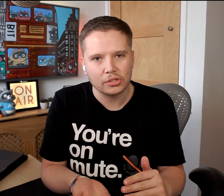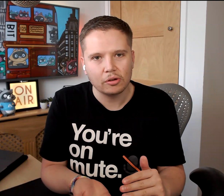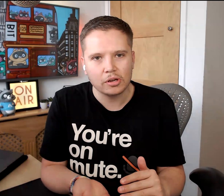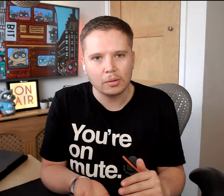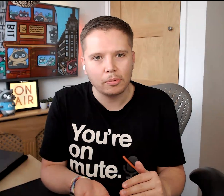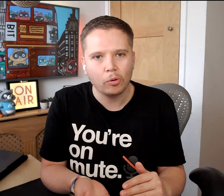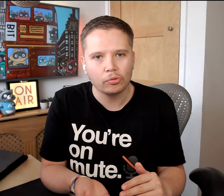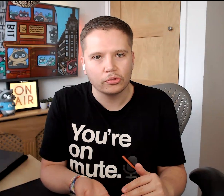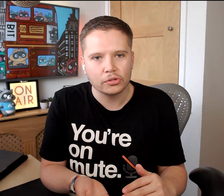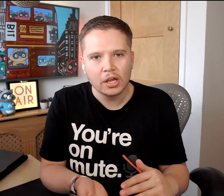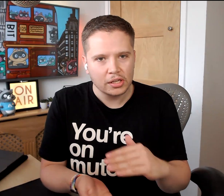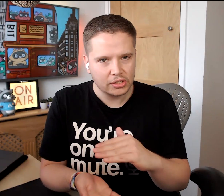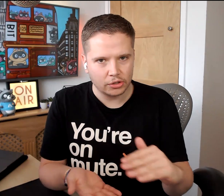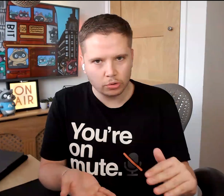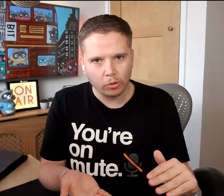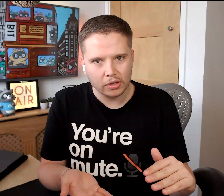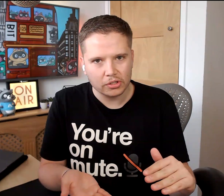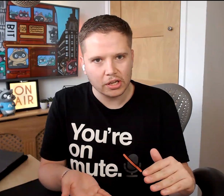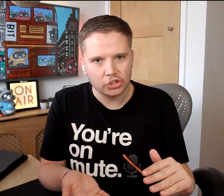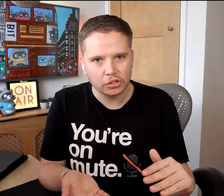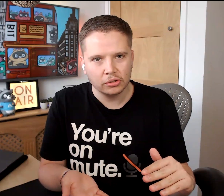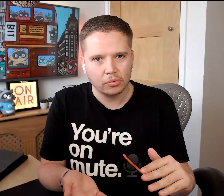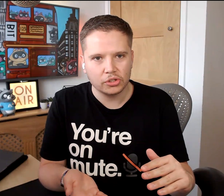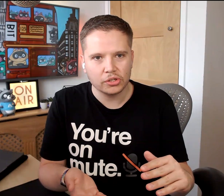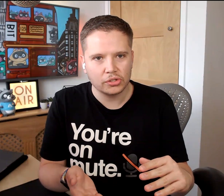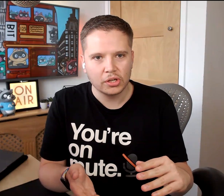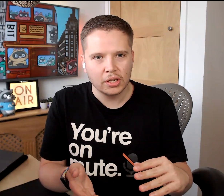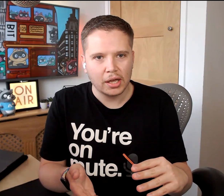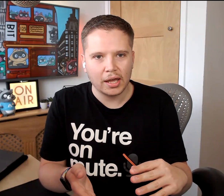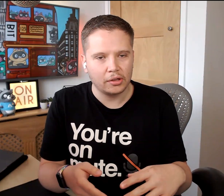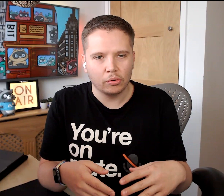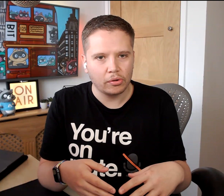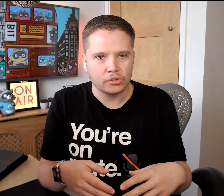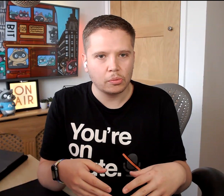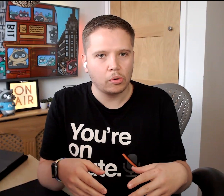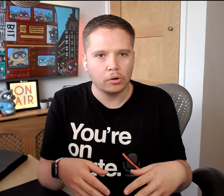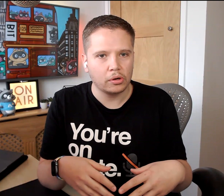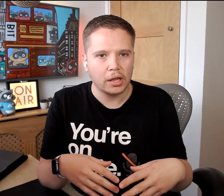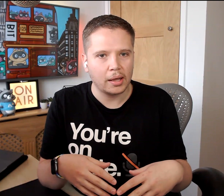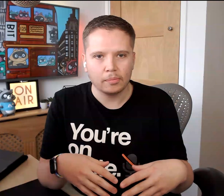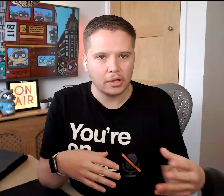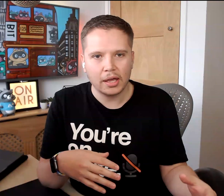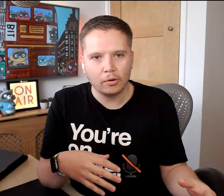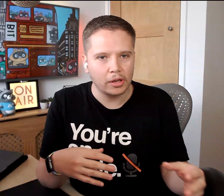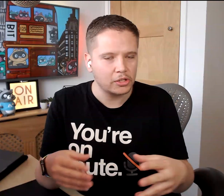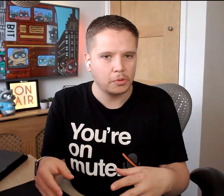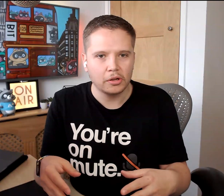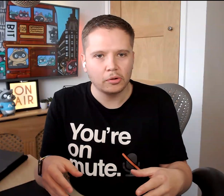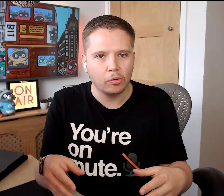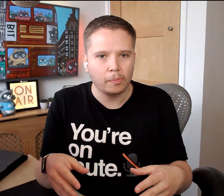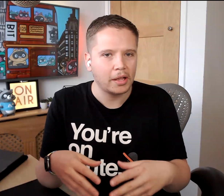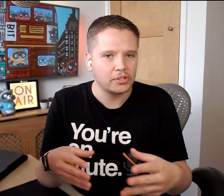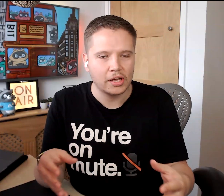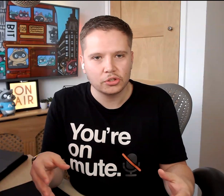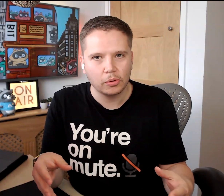that are really important. There's sexual orientation, which is, you know, is someone gay or lesbian or pansexual?